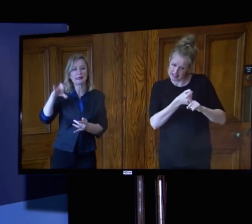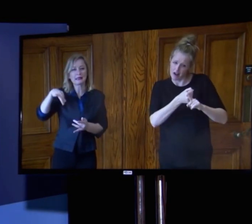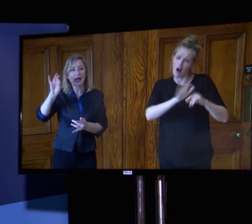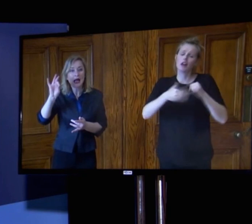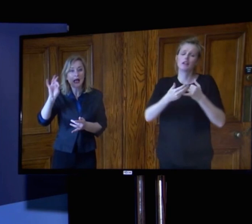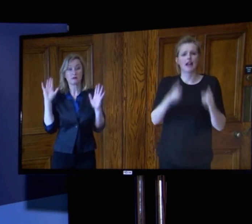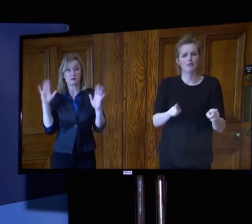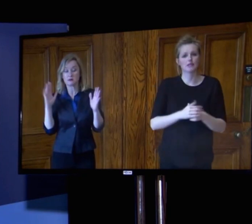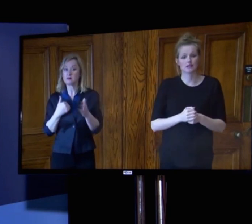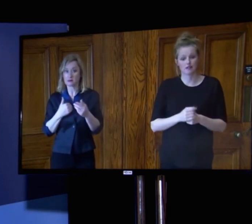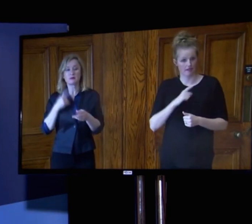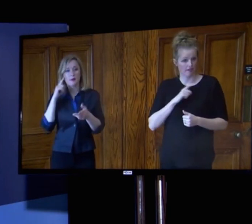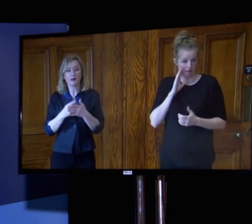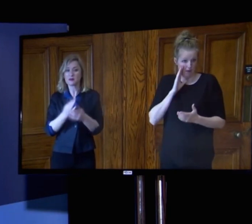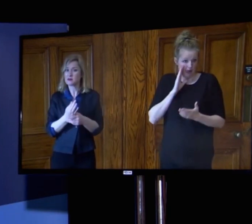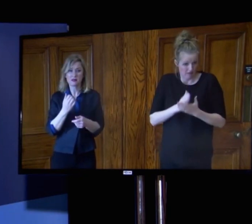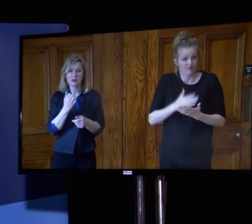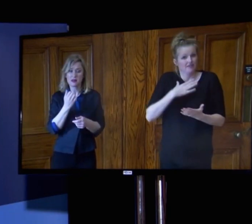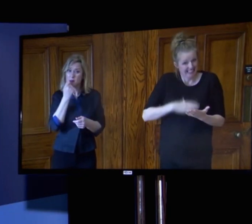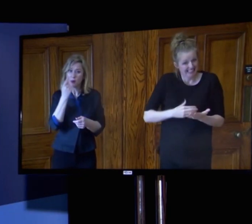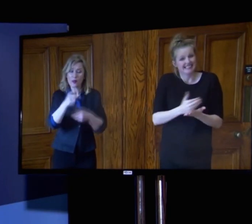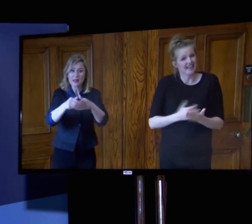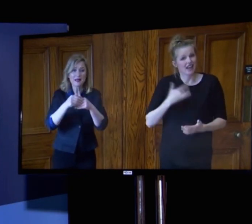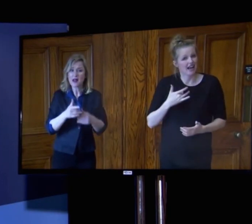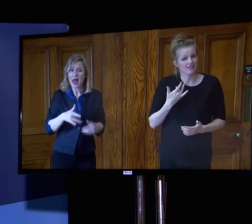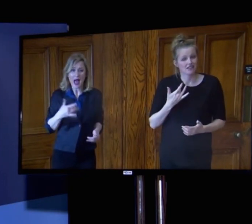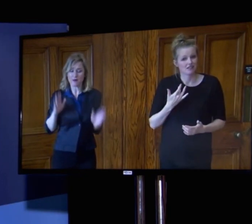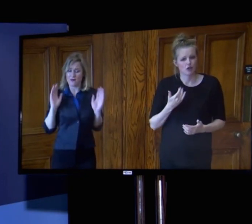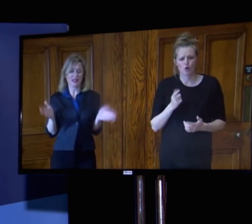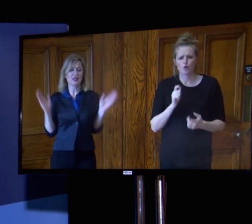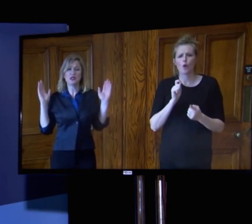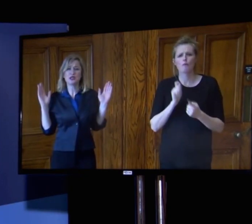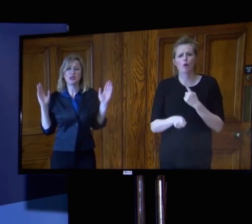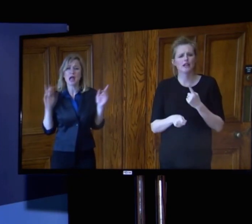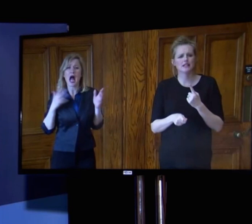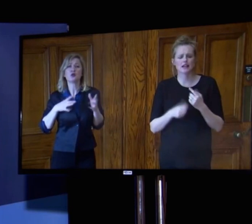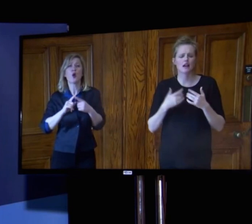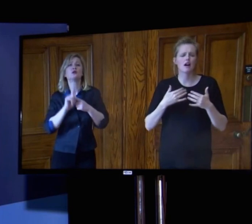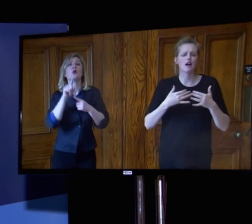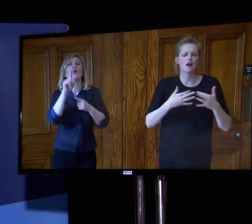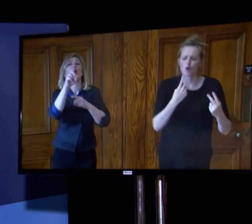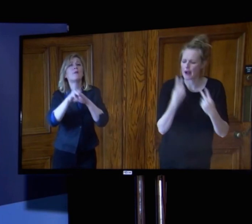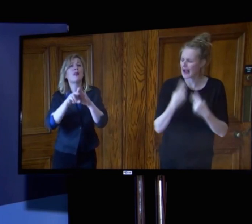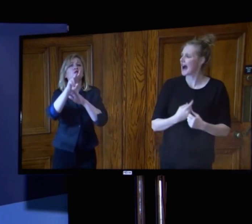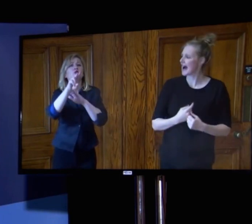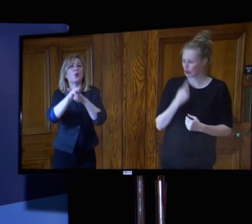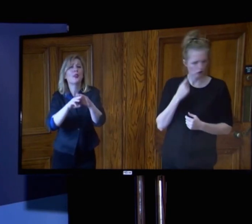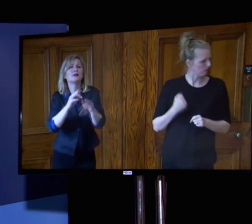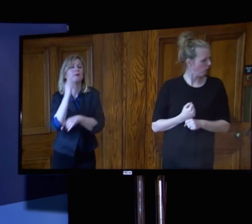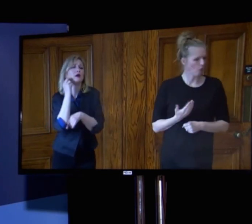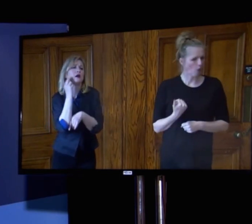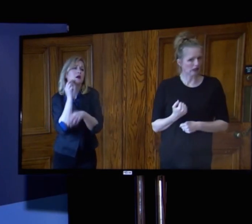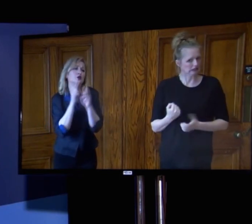ultimately about saving lives and there's no point in waiting until after the fact and saying I should have done more. You have to make your voice heard at this time.